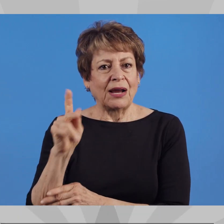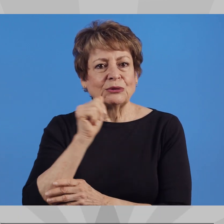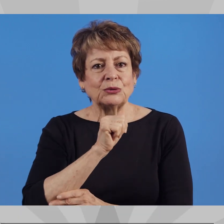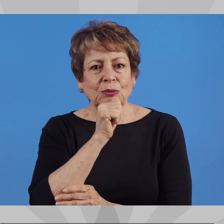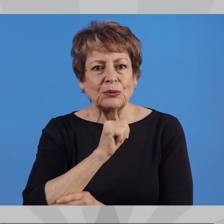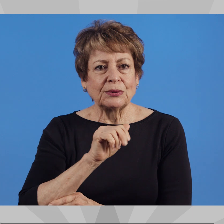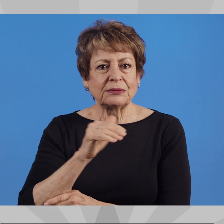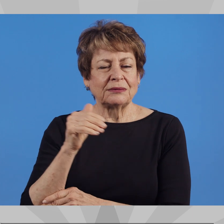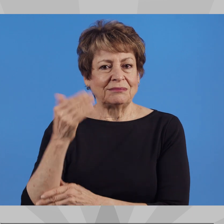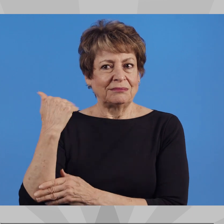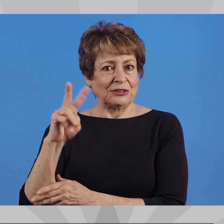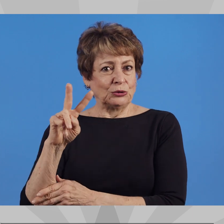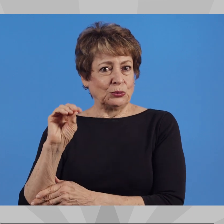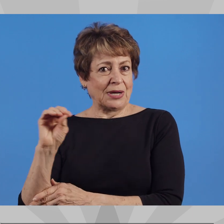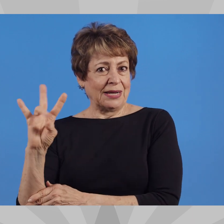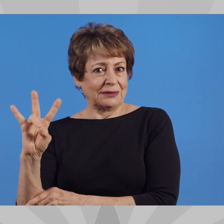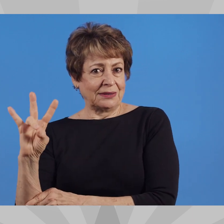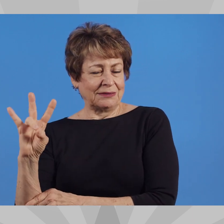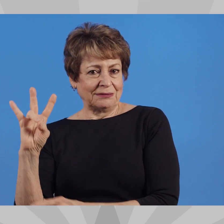THE HEART OF LEGISLATIVE DISTRICT 17.